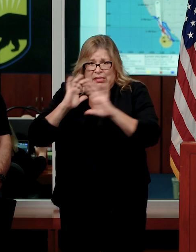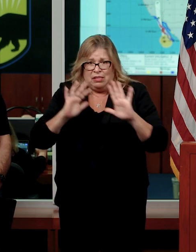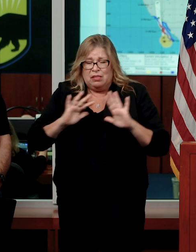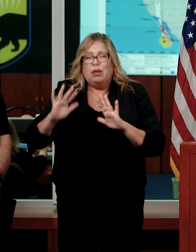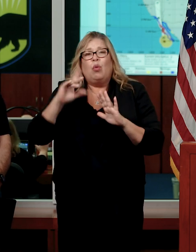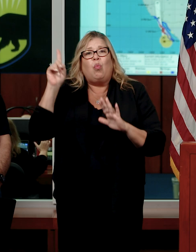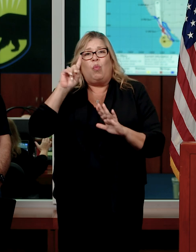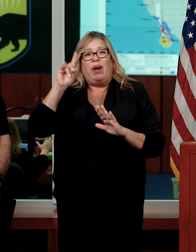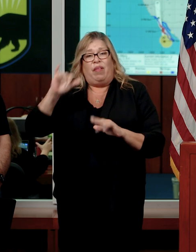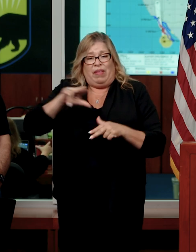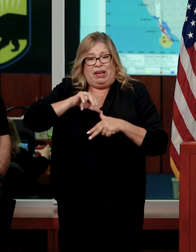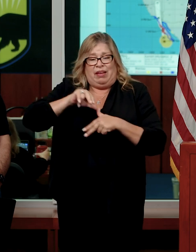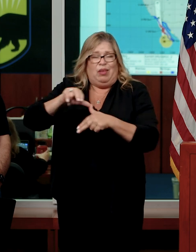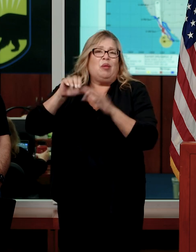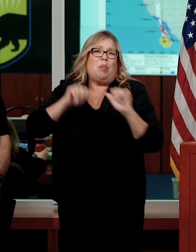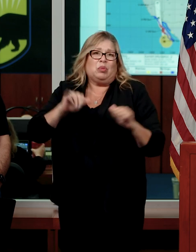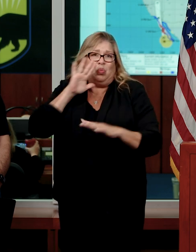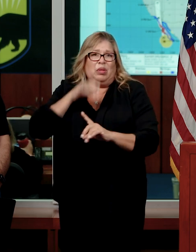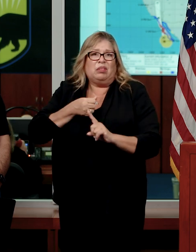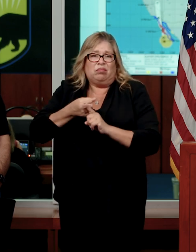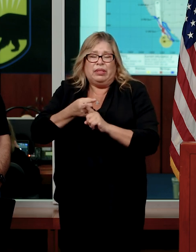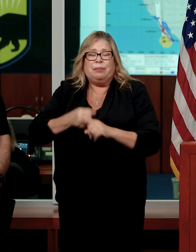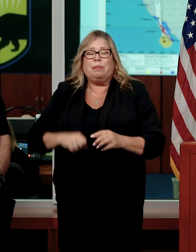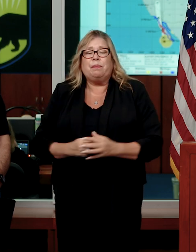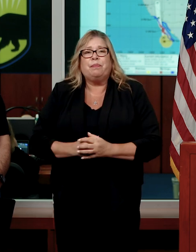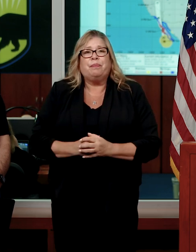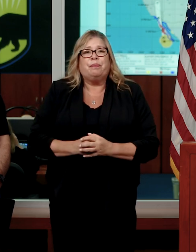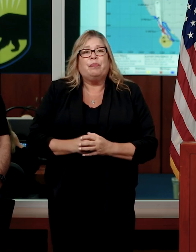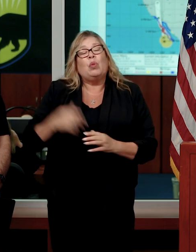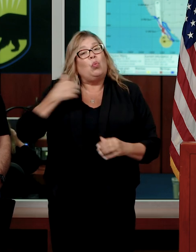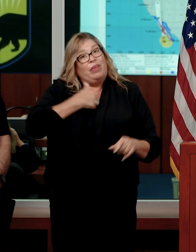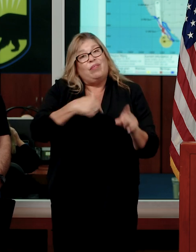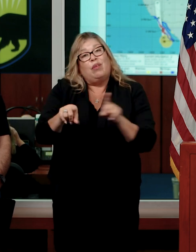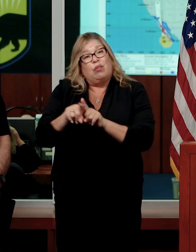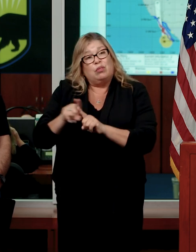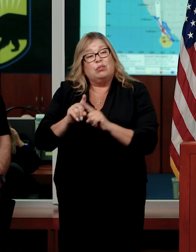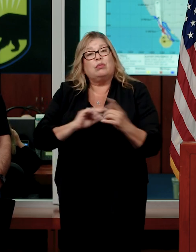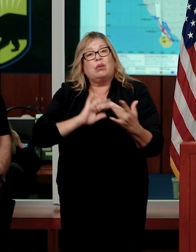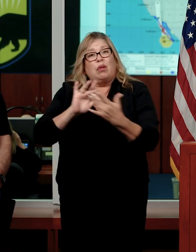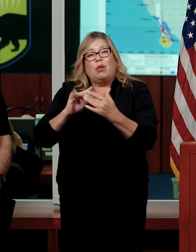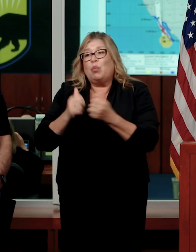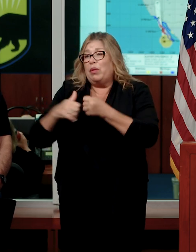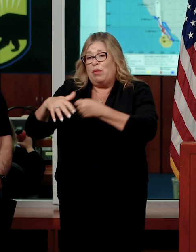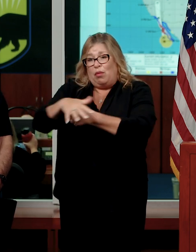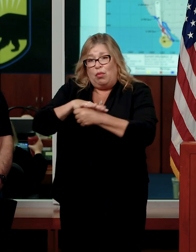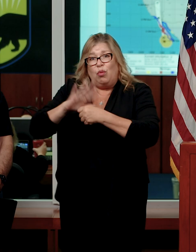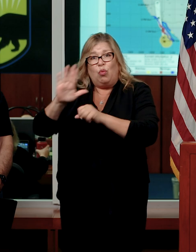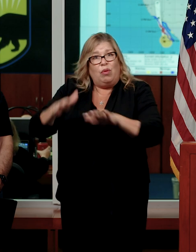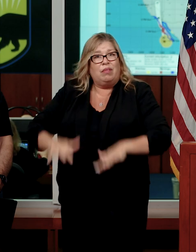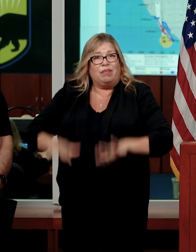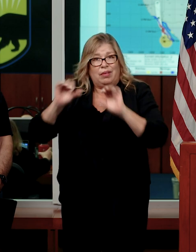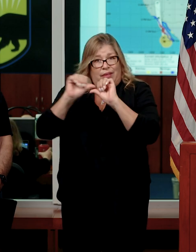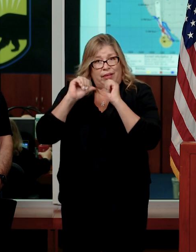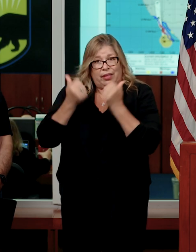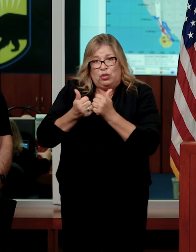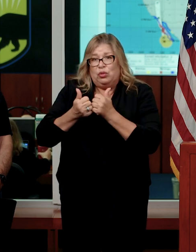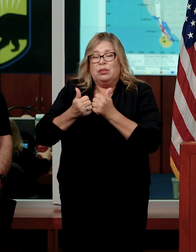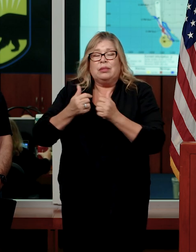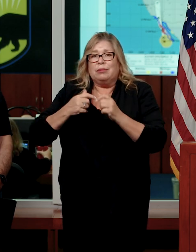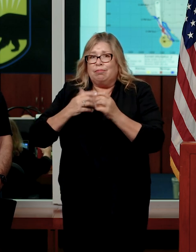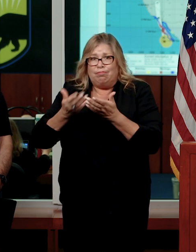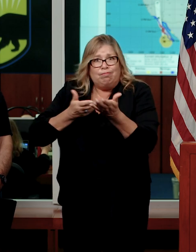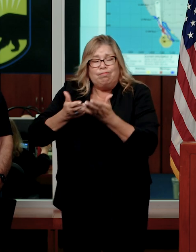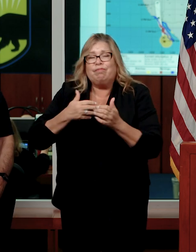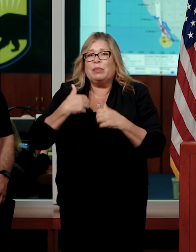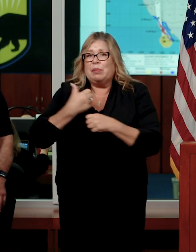Hillary that is approaching. We are also in contact with local flood agencies, and we have pre